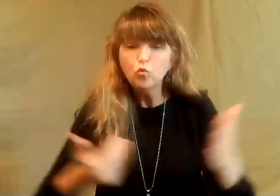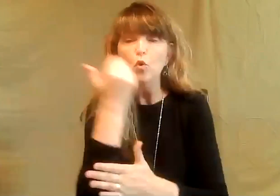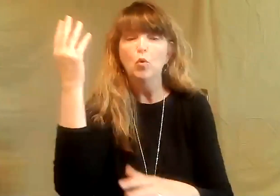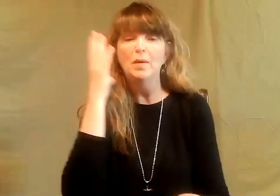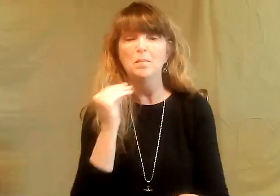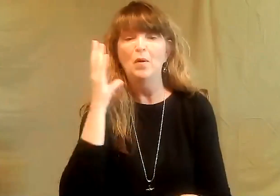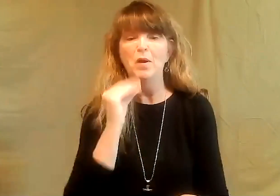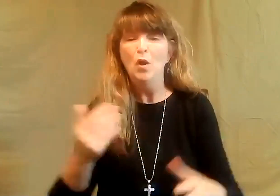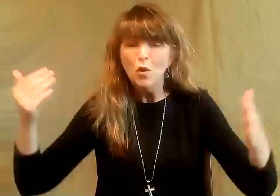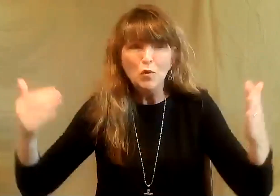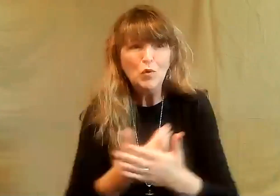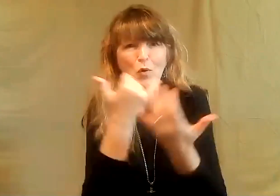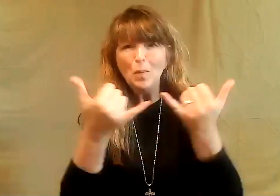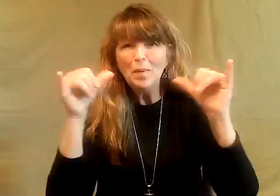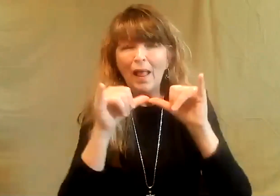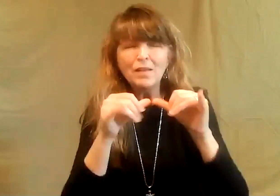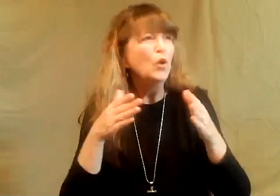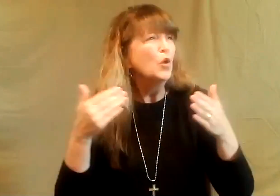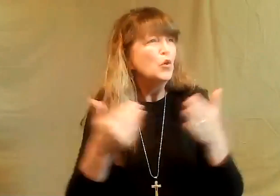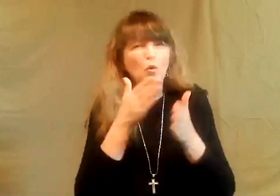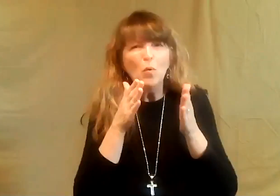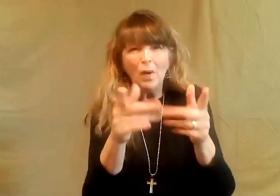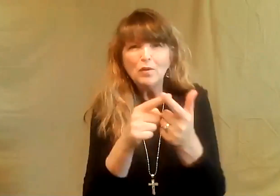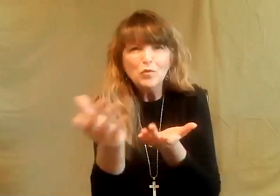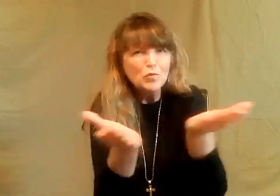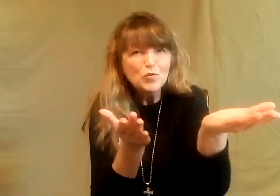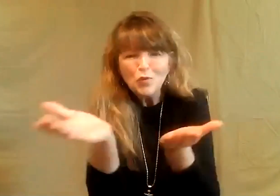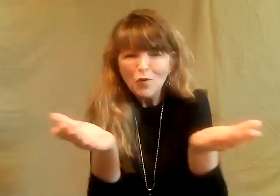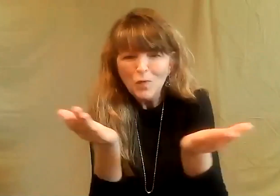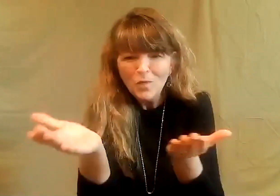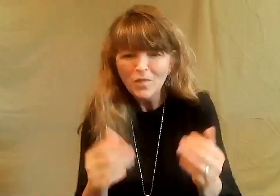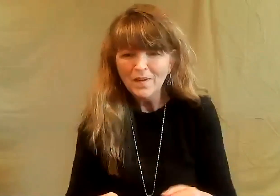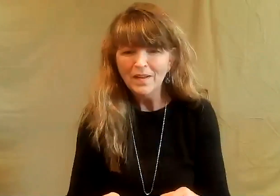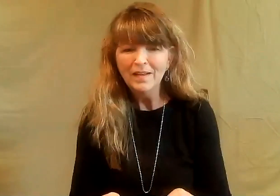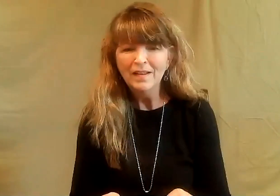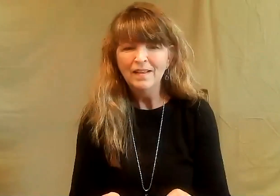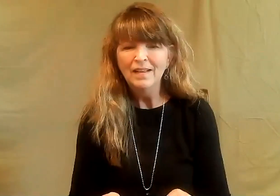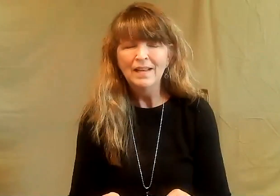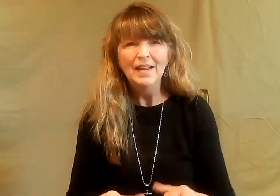opportunities. New experiences. New places. New ways to serve.